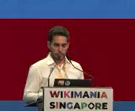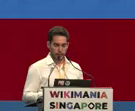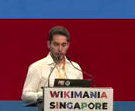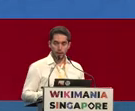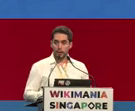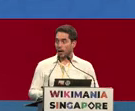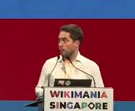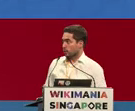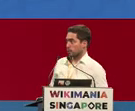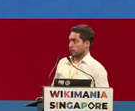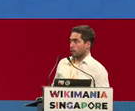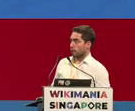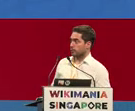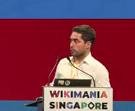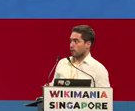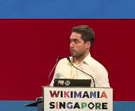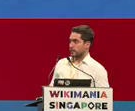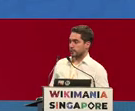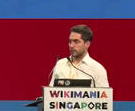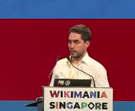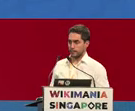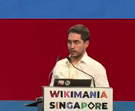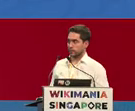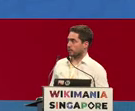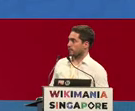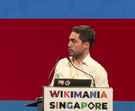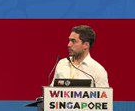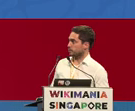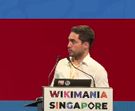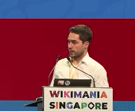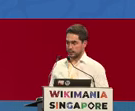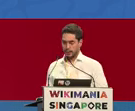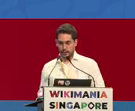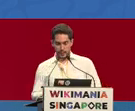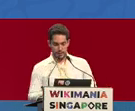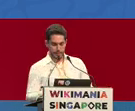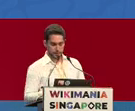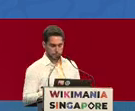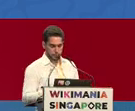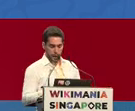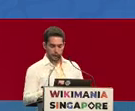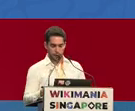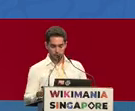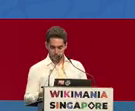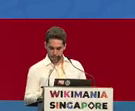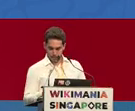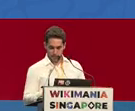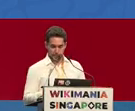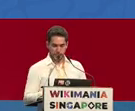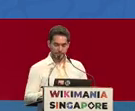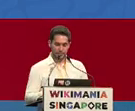our core is a core mission statement of this project is to allow